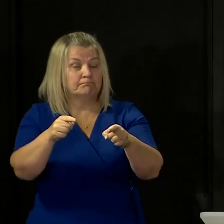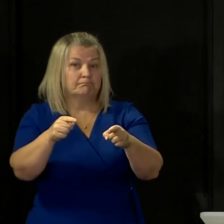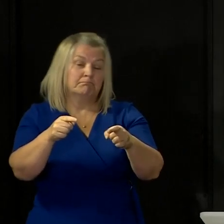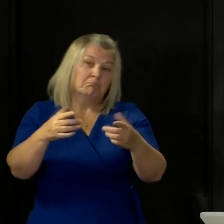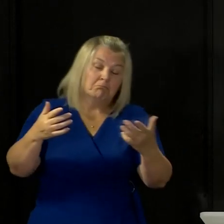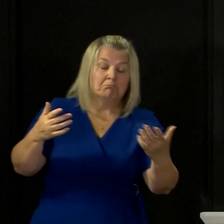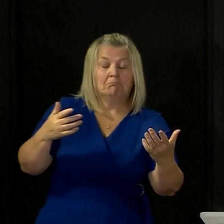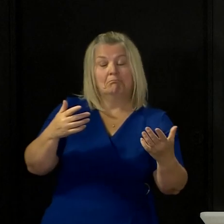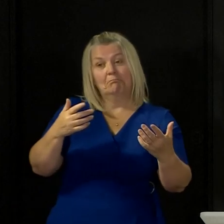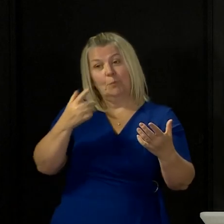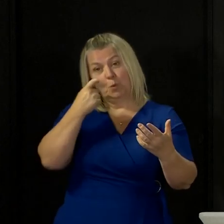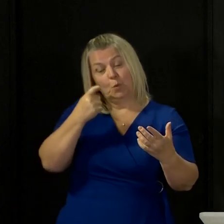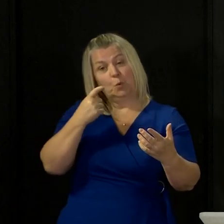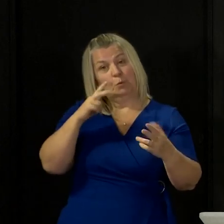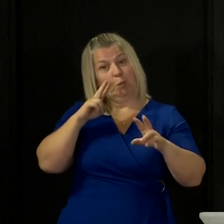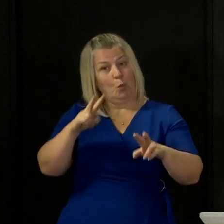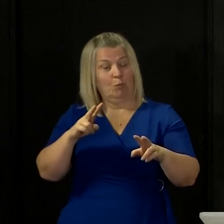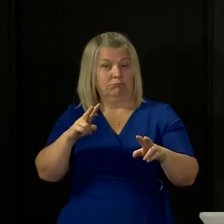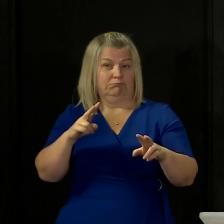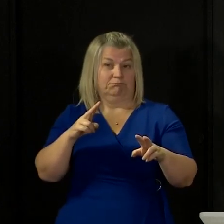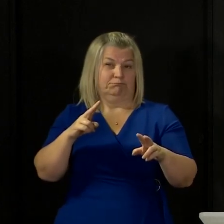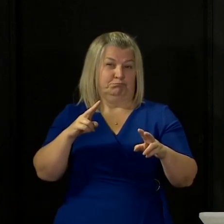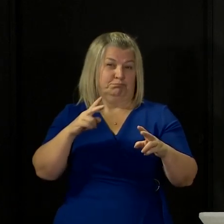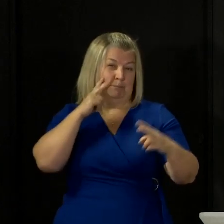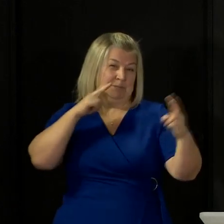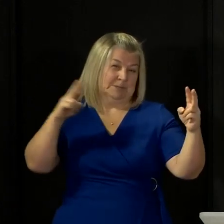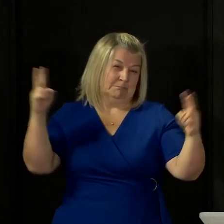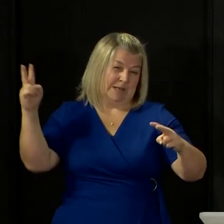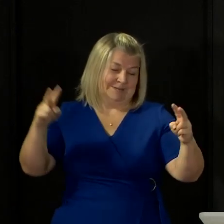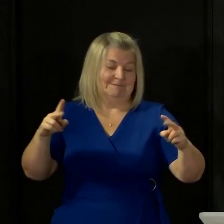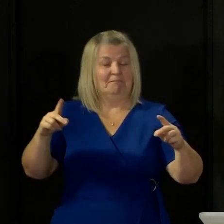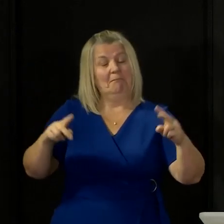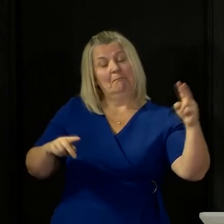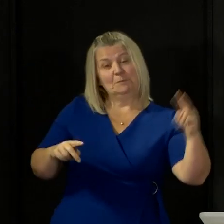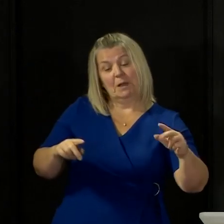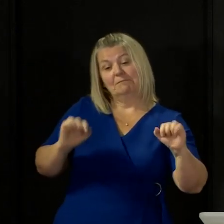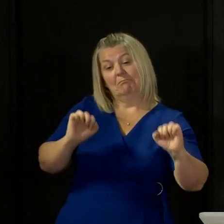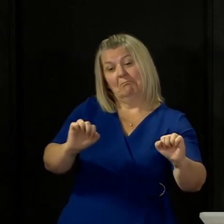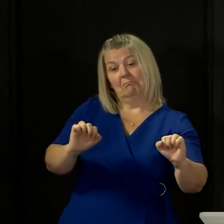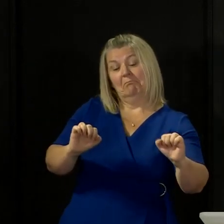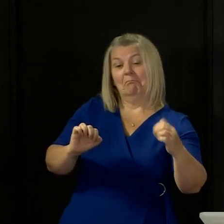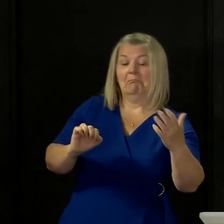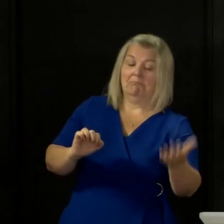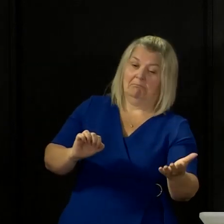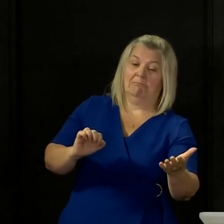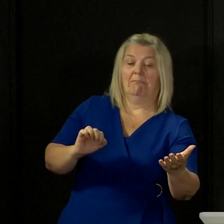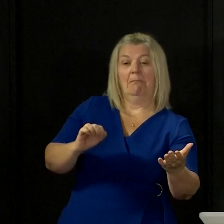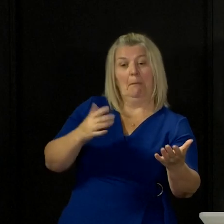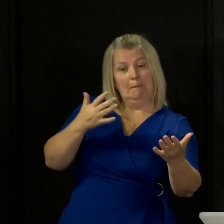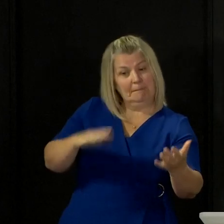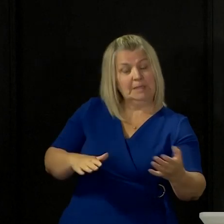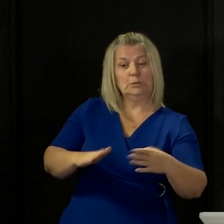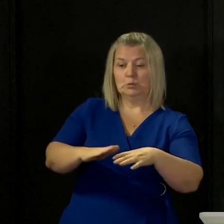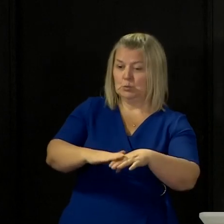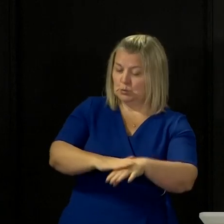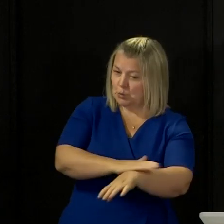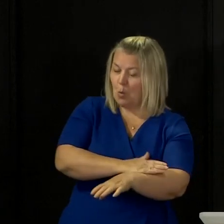not suggesting otherwise. You can look at that from the perspective that says it is because we have taken this slow,